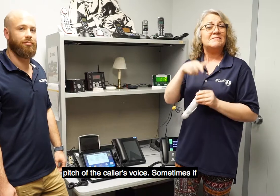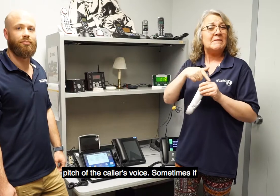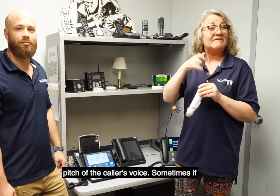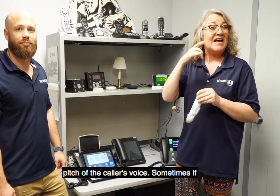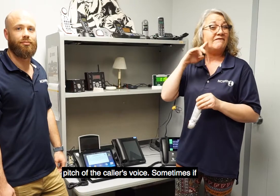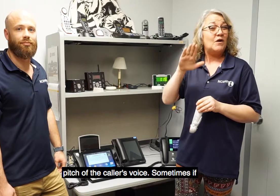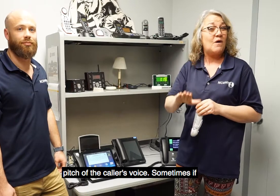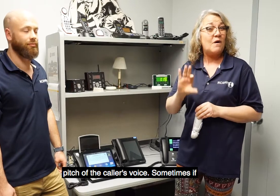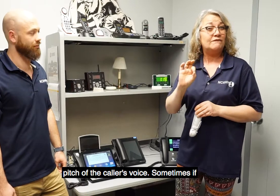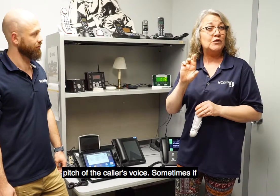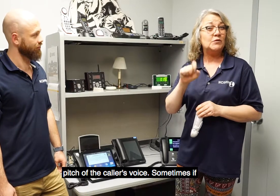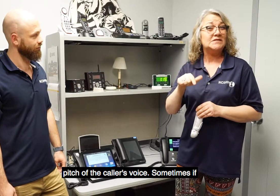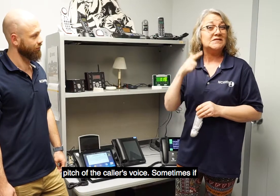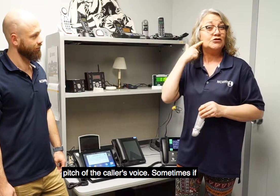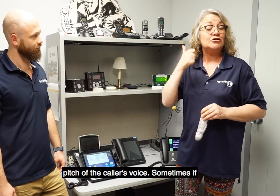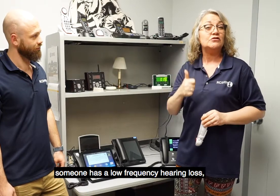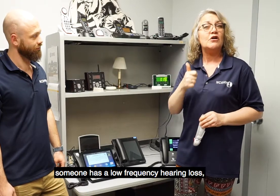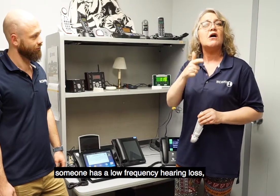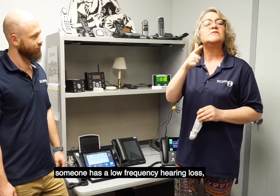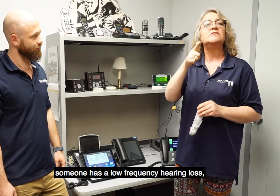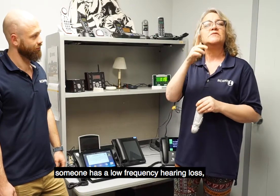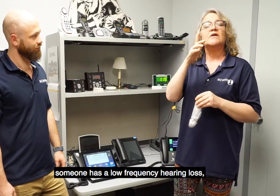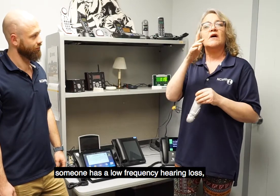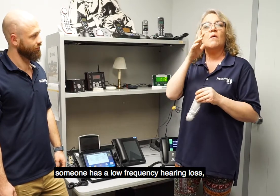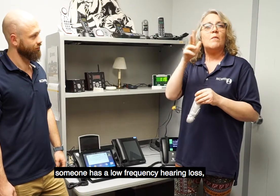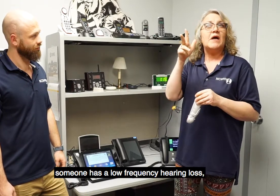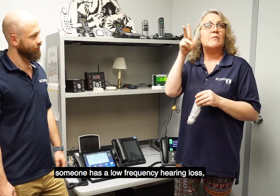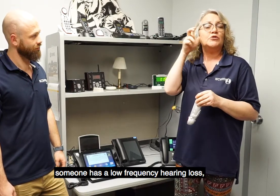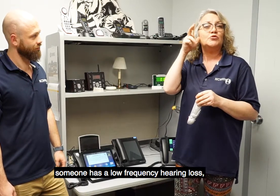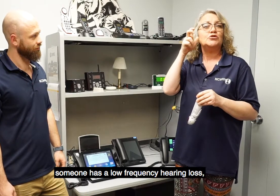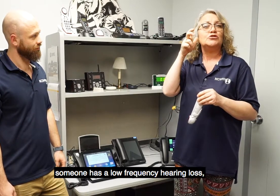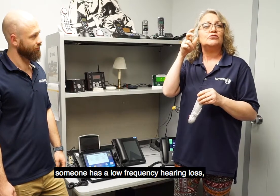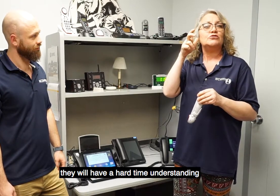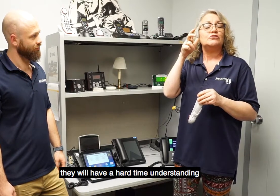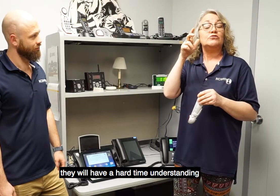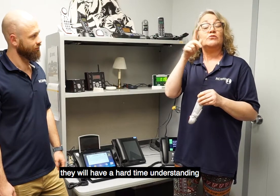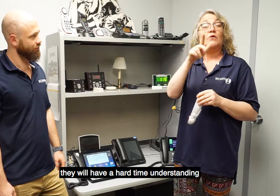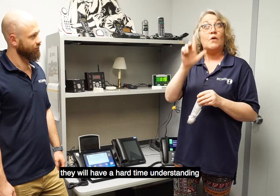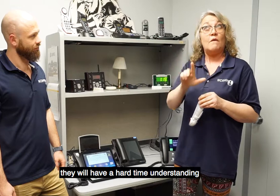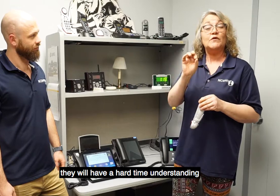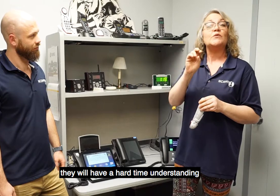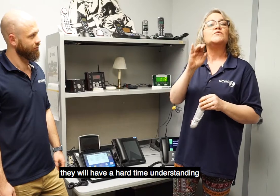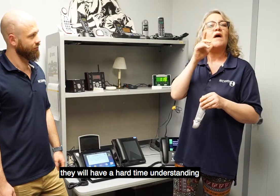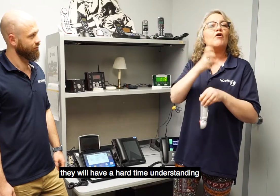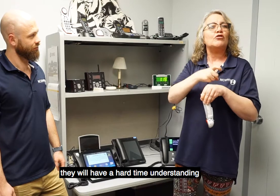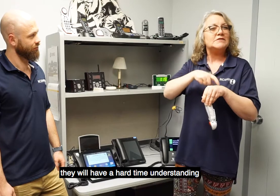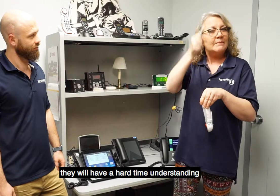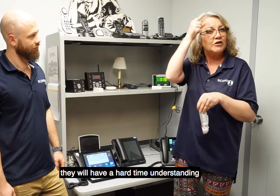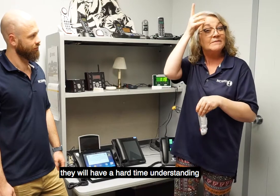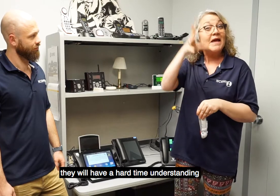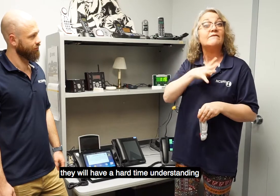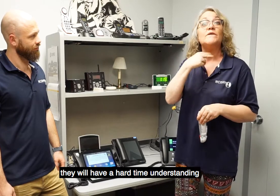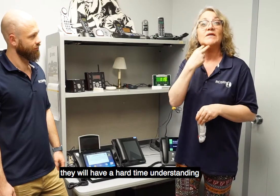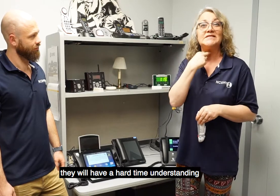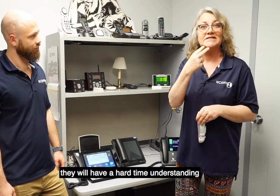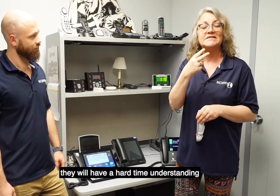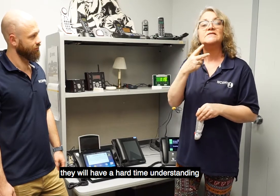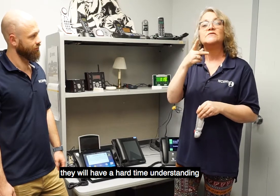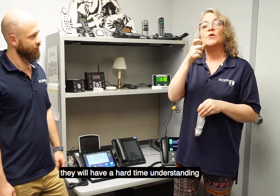voice. Sometimes, if someone has a low frequency hearing loss, they will have a hard time understanding